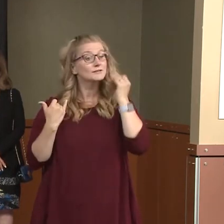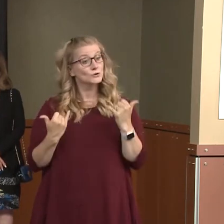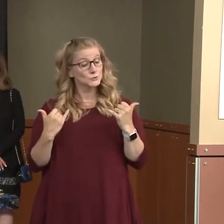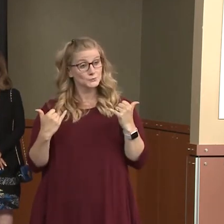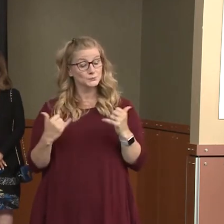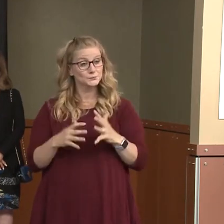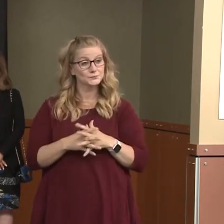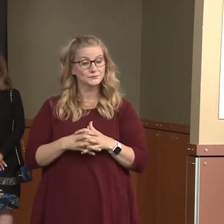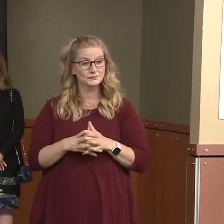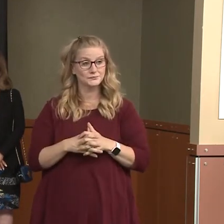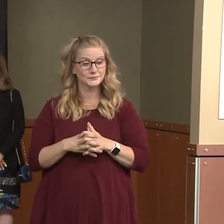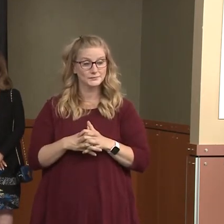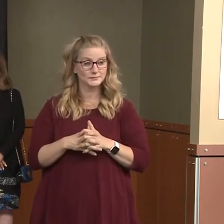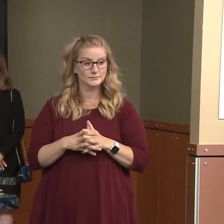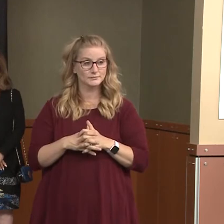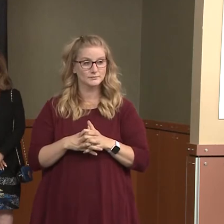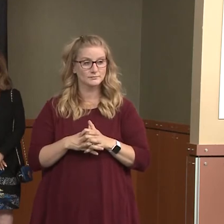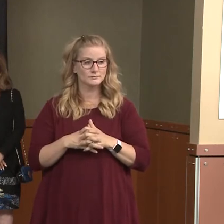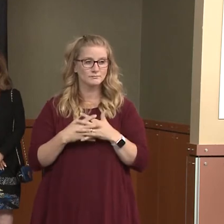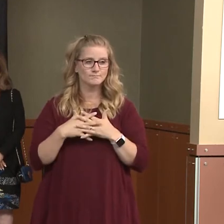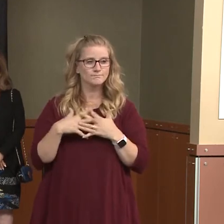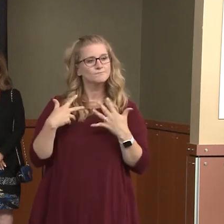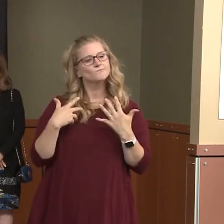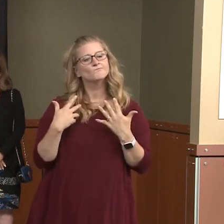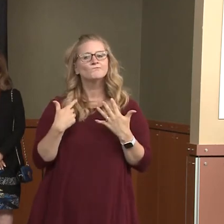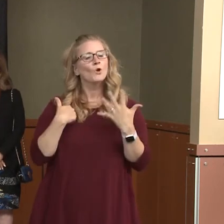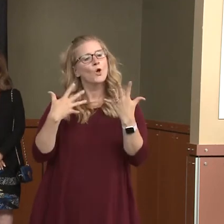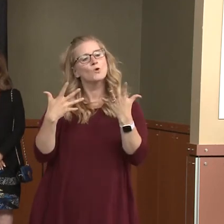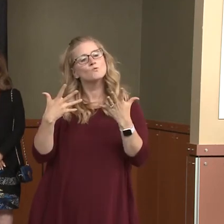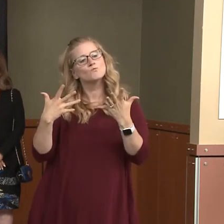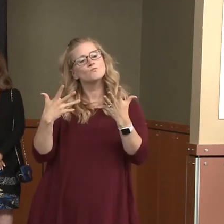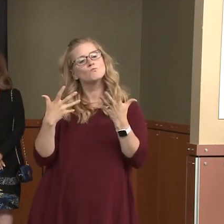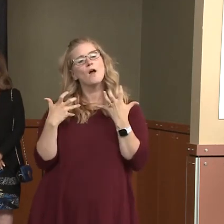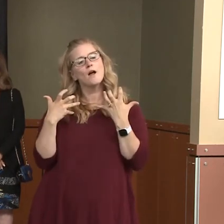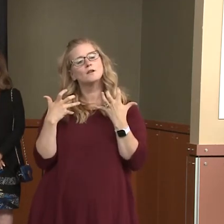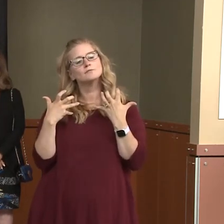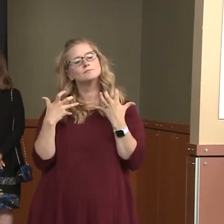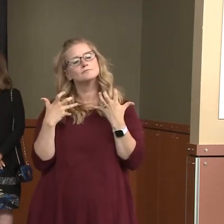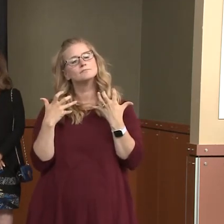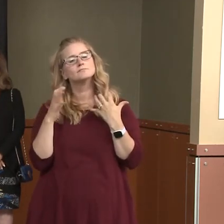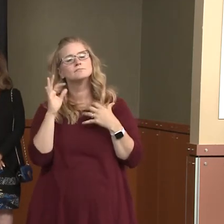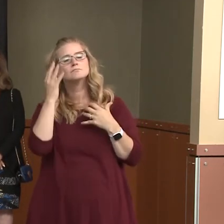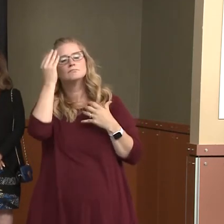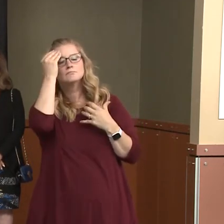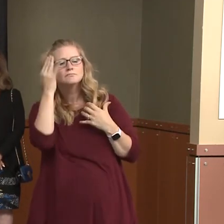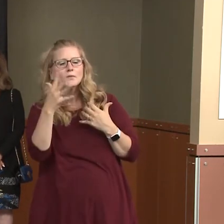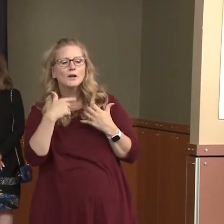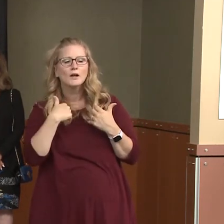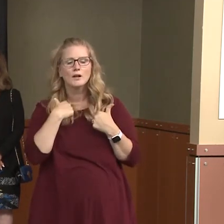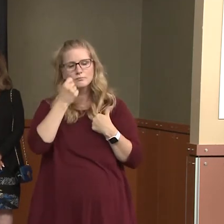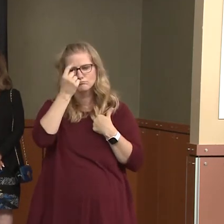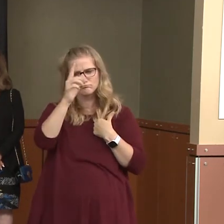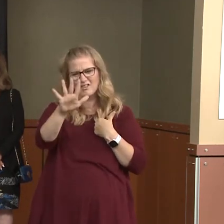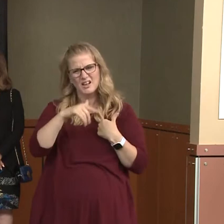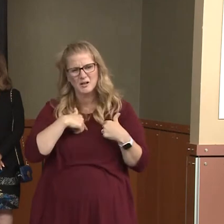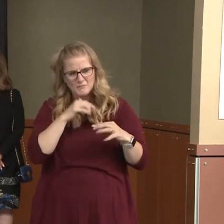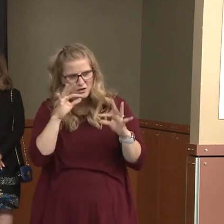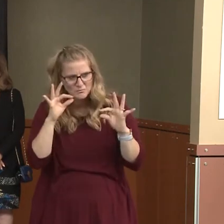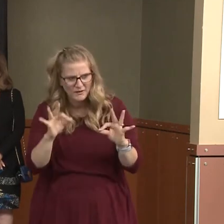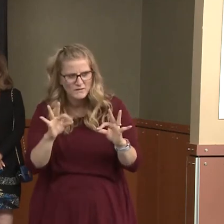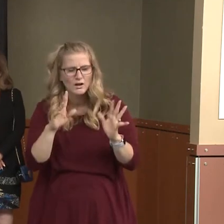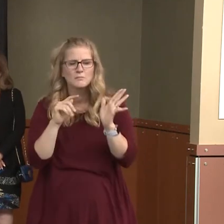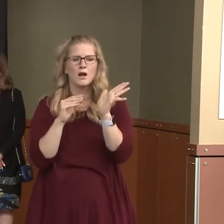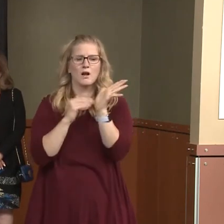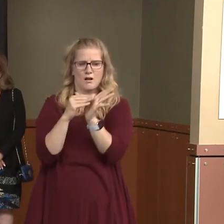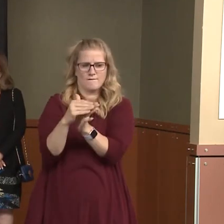Now, I just want to give a little anecdotal information that I understand that, that, you know, I'm not perfect either. I've, many times I've got out of my car,